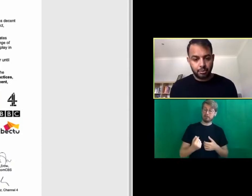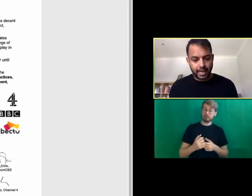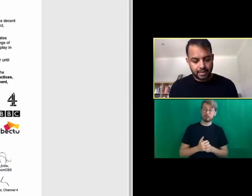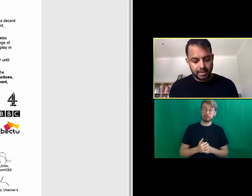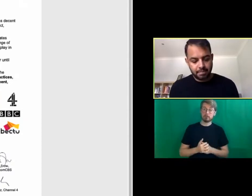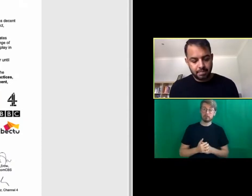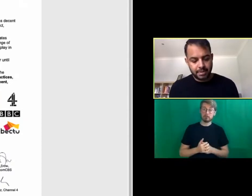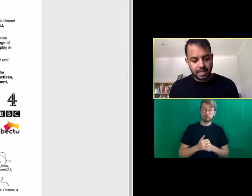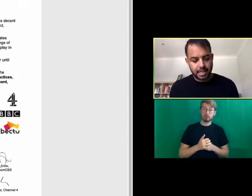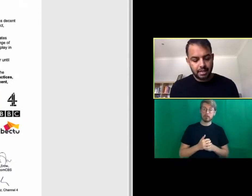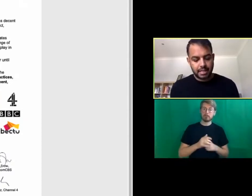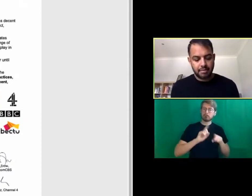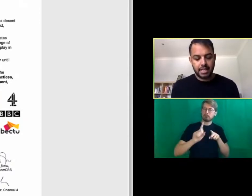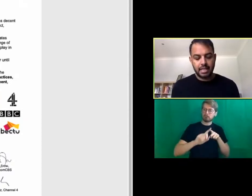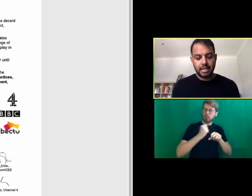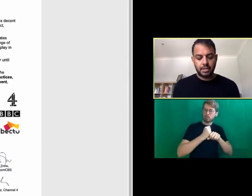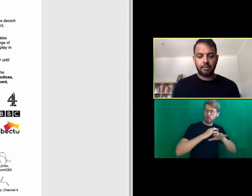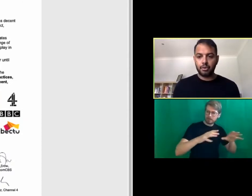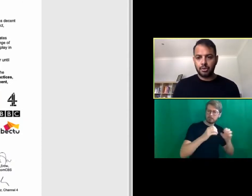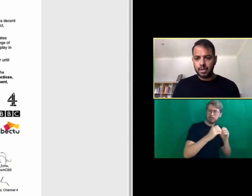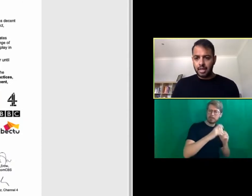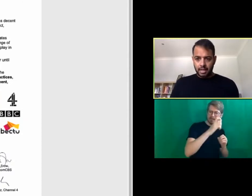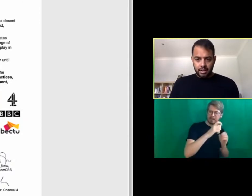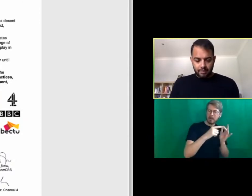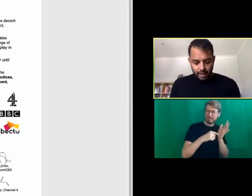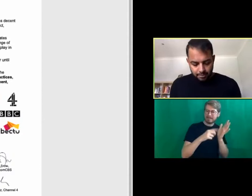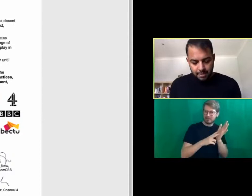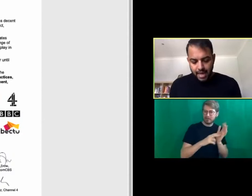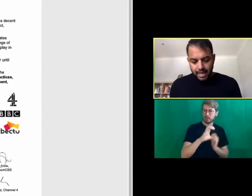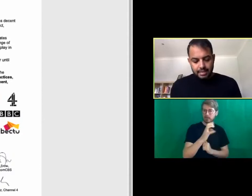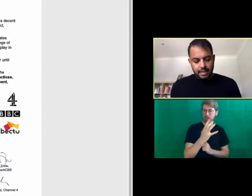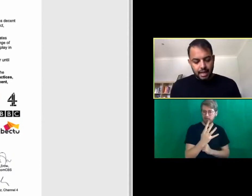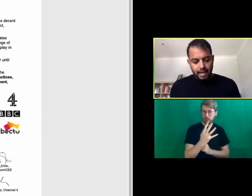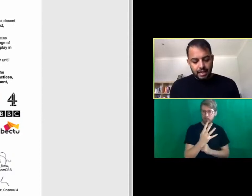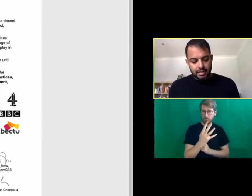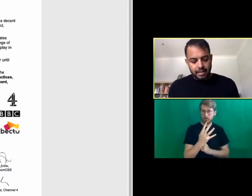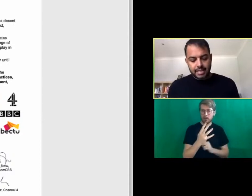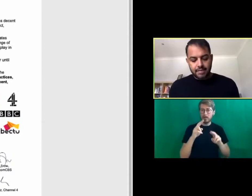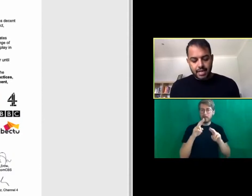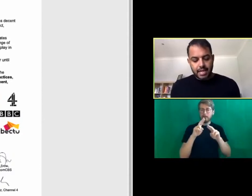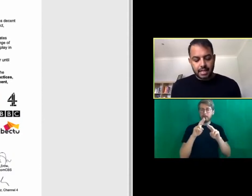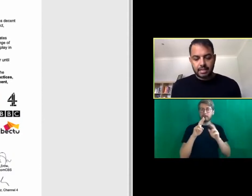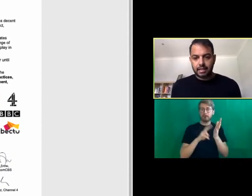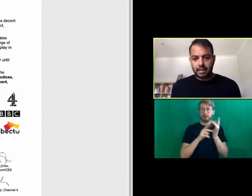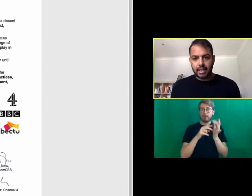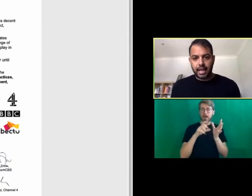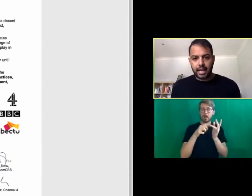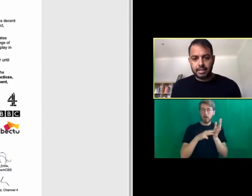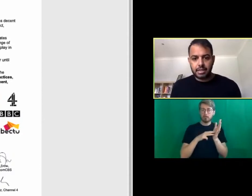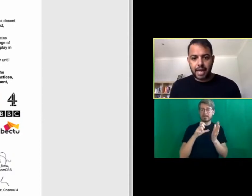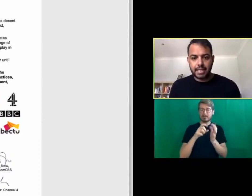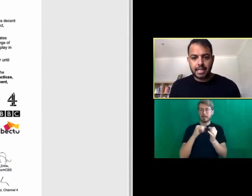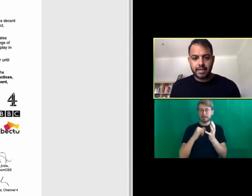have all the broadcasters, BBC, ITV, Channel 4, ViacomCBS, STV, Sky